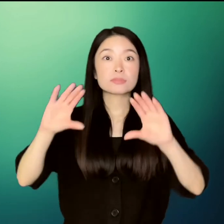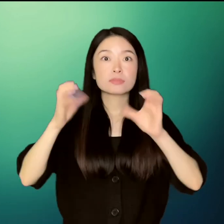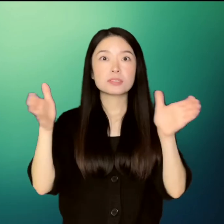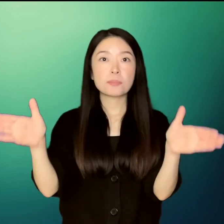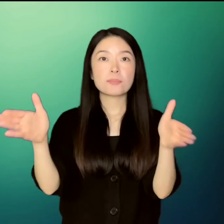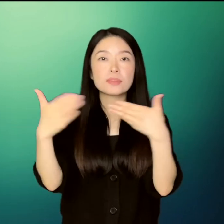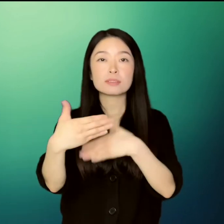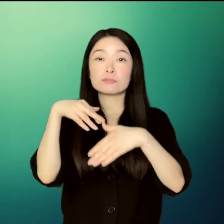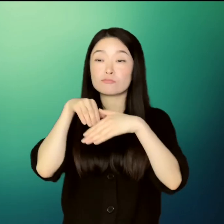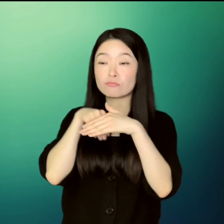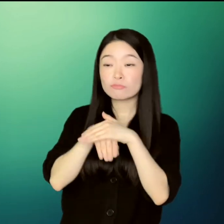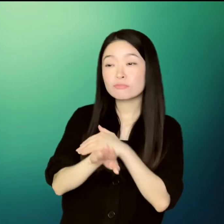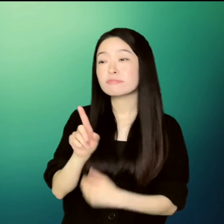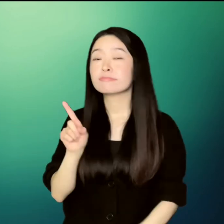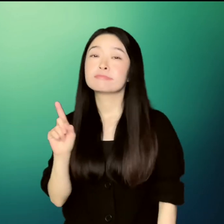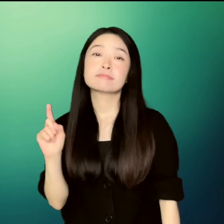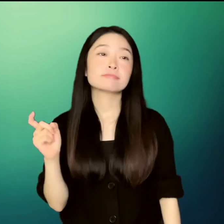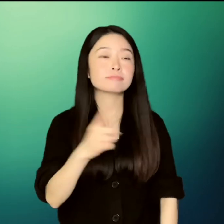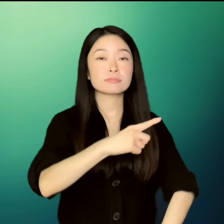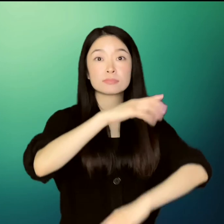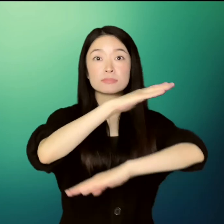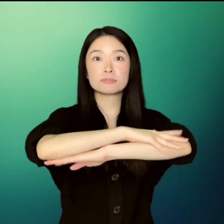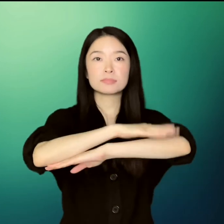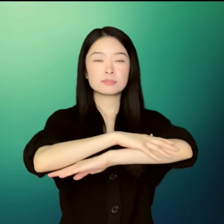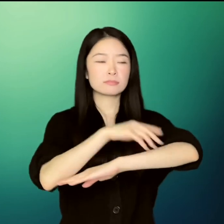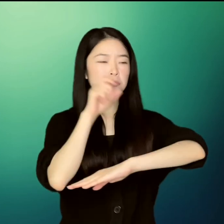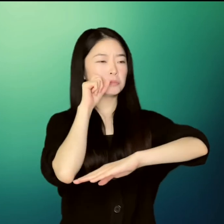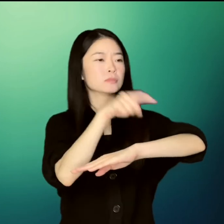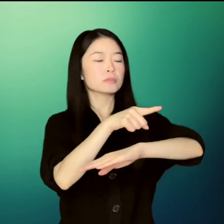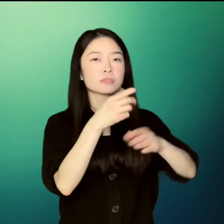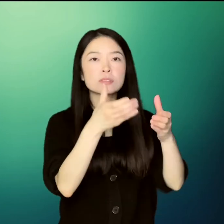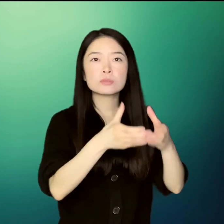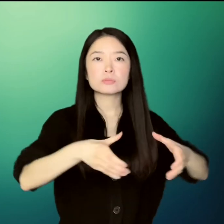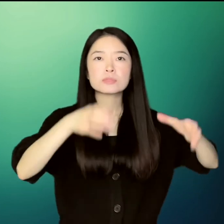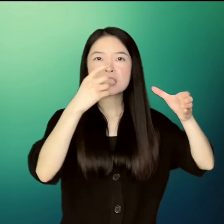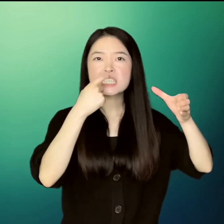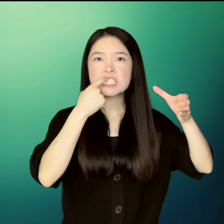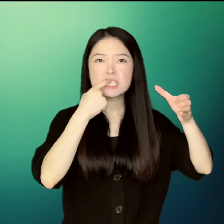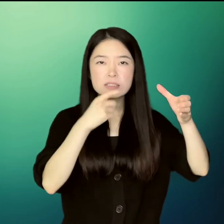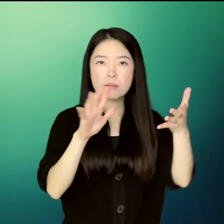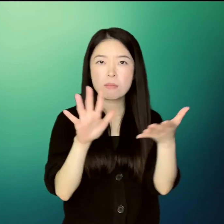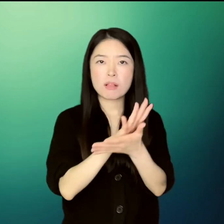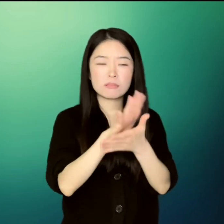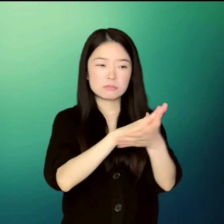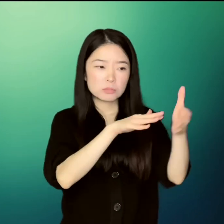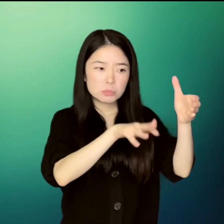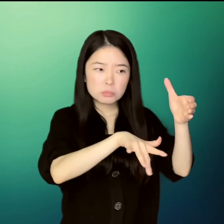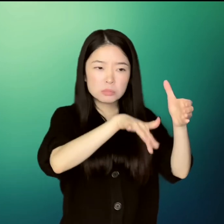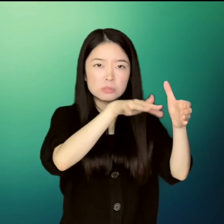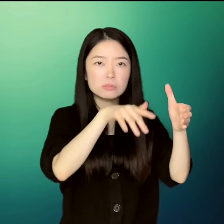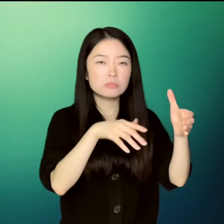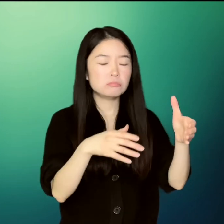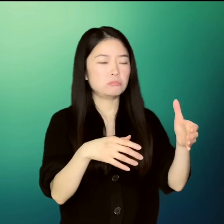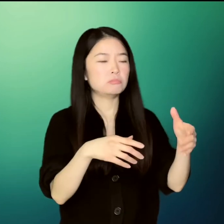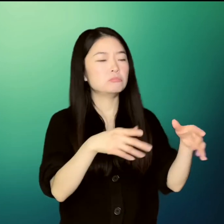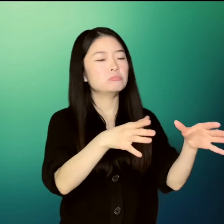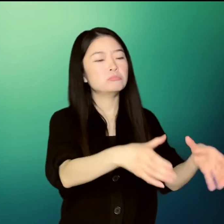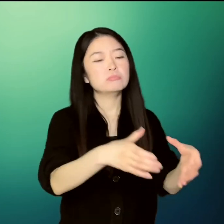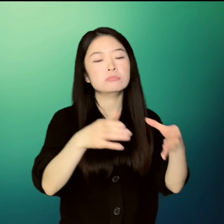The next morning, when Un He arrived at school, she found a glass jar on her desk with some